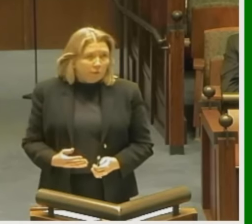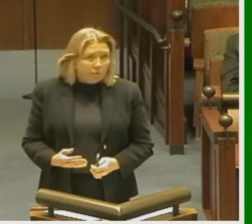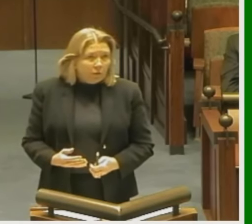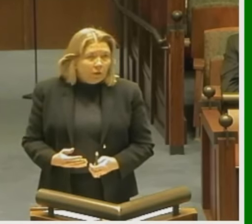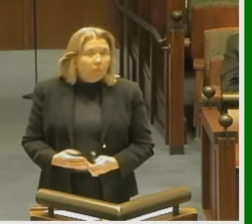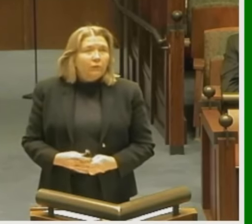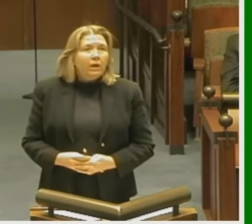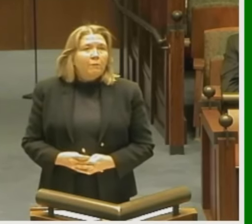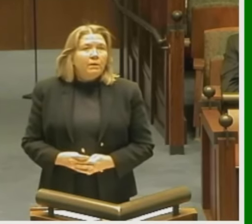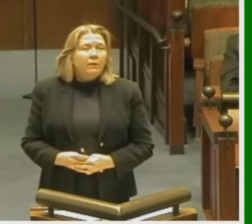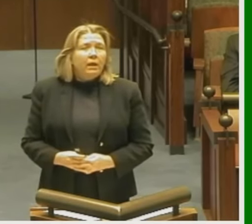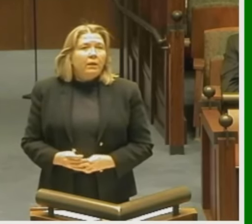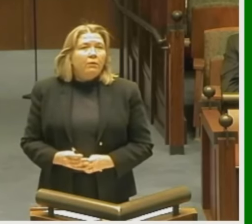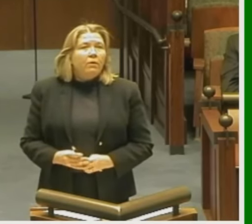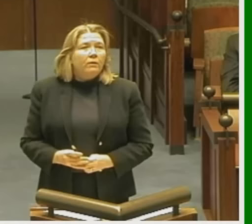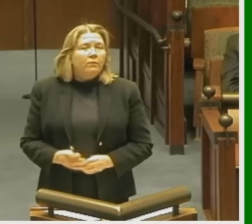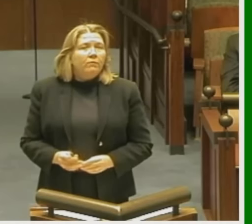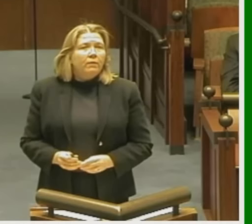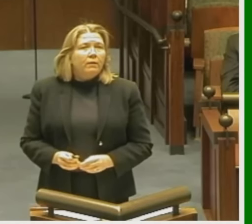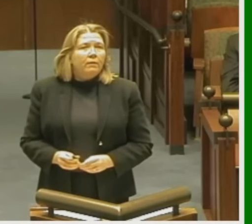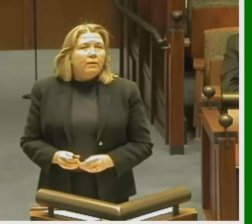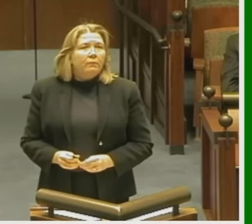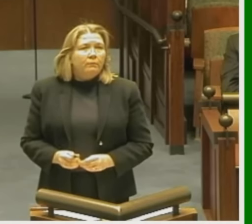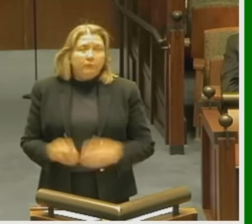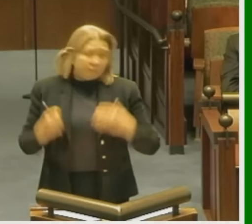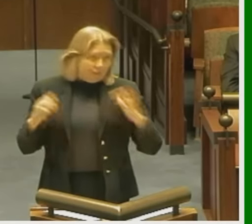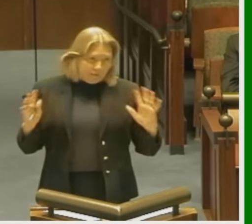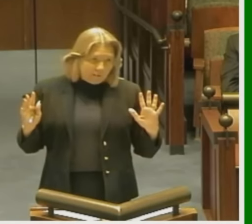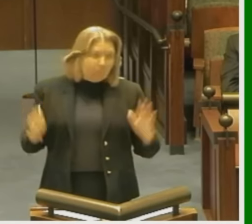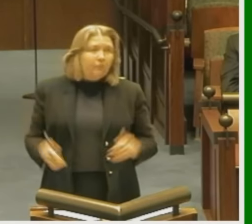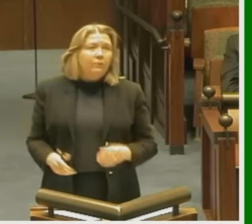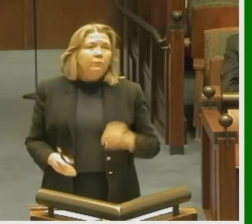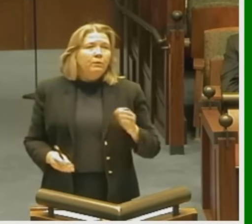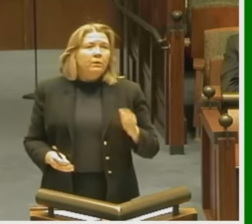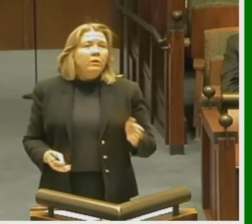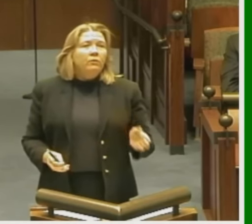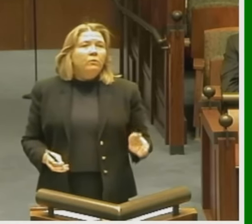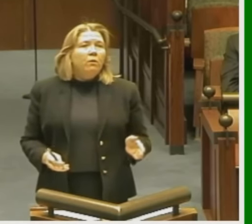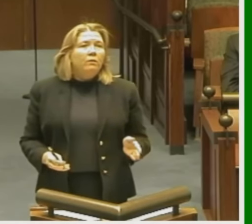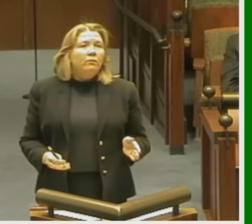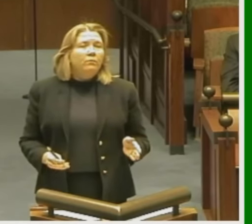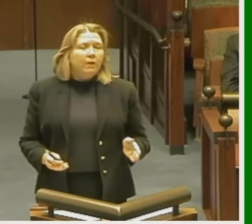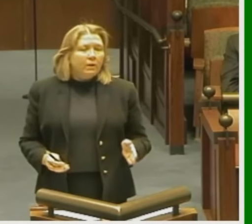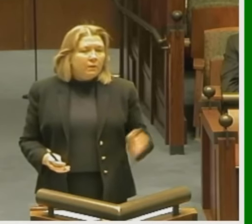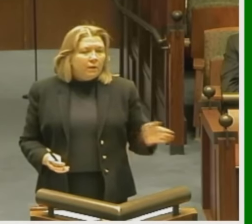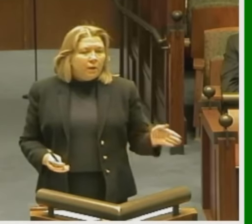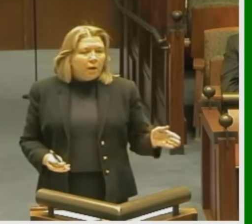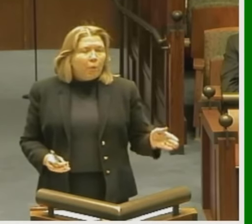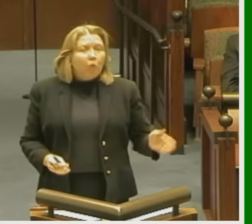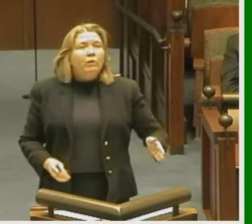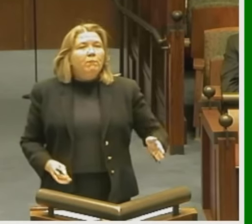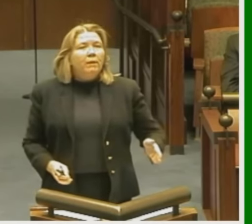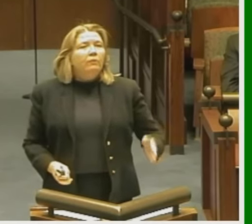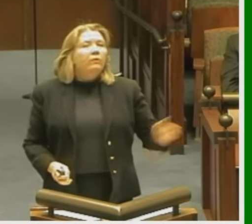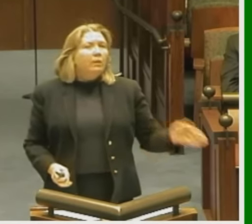ones to come in and argue that the state does not concede this, but to argue that a remand is